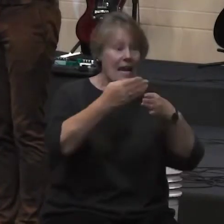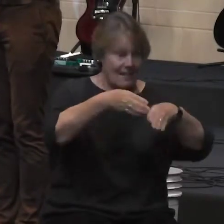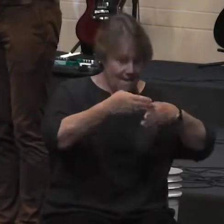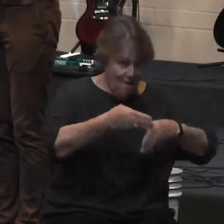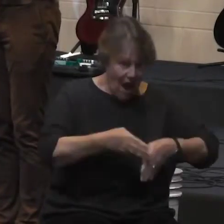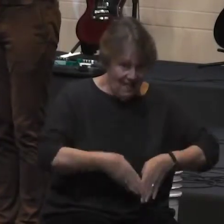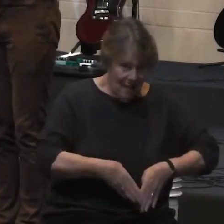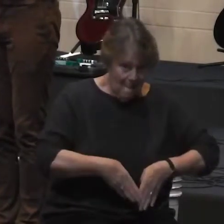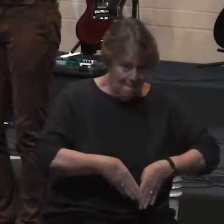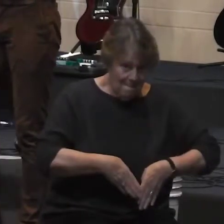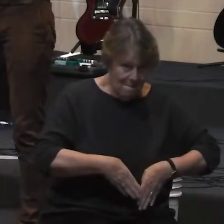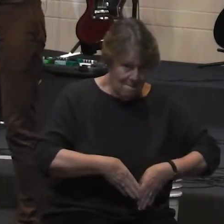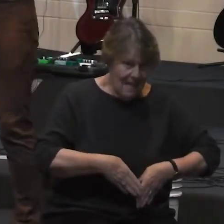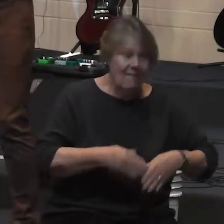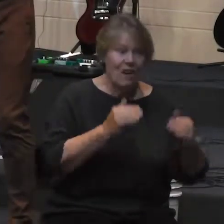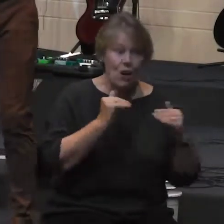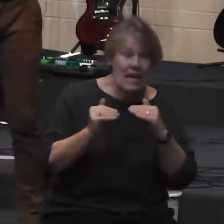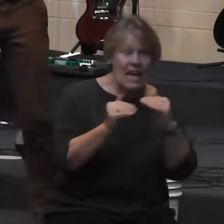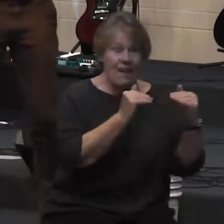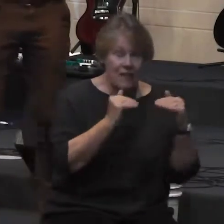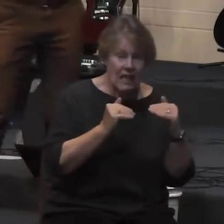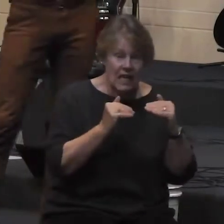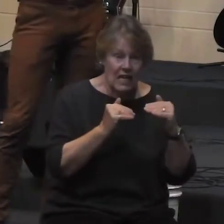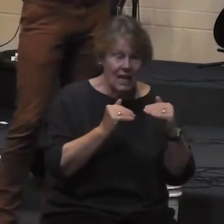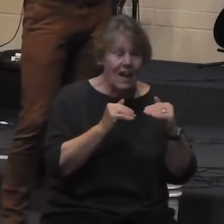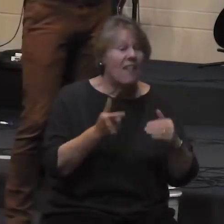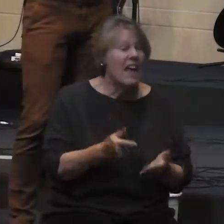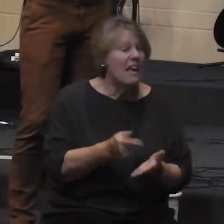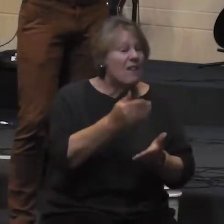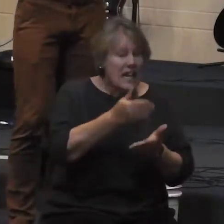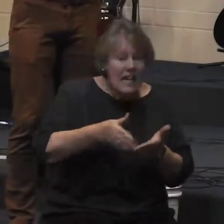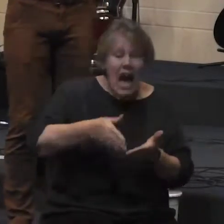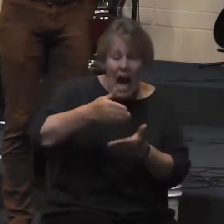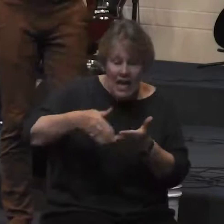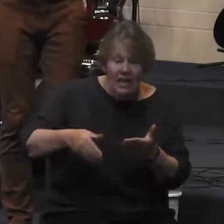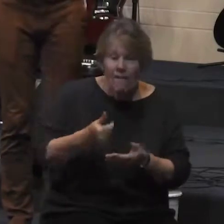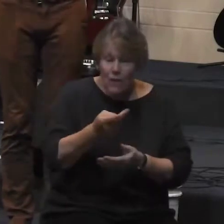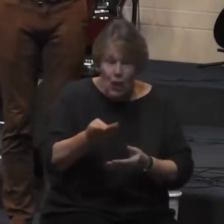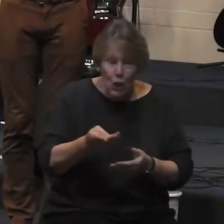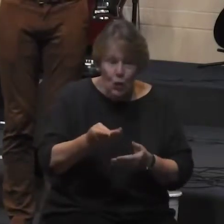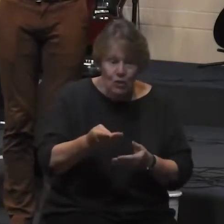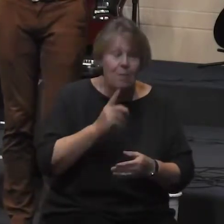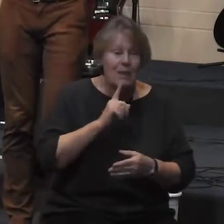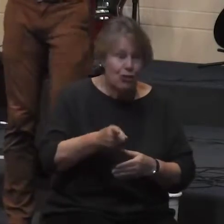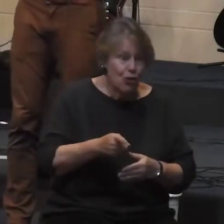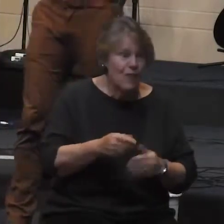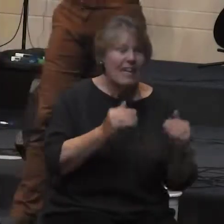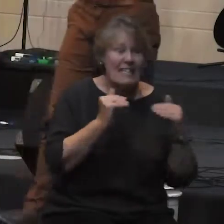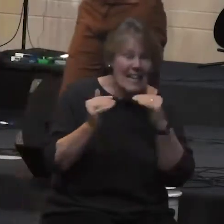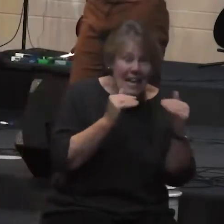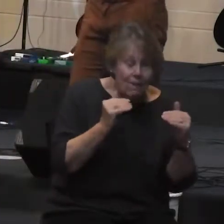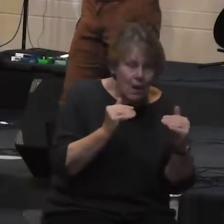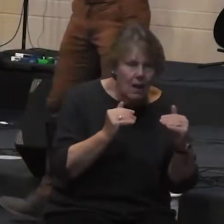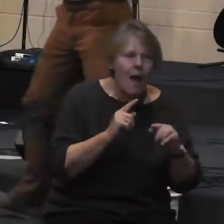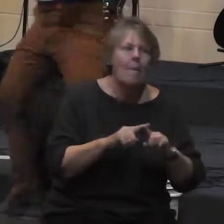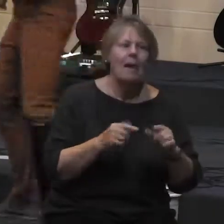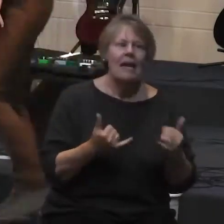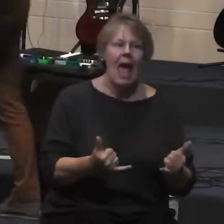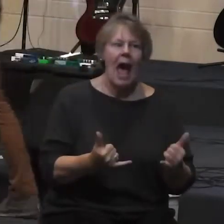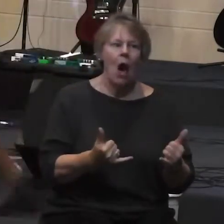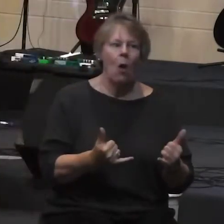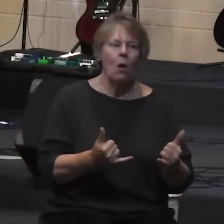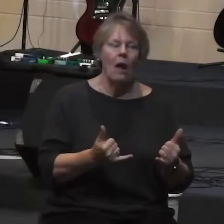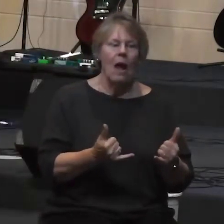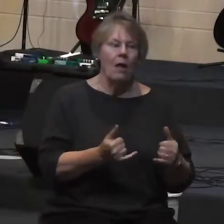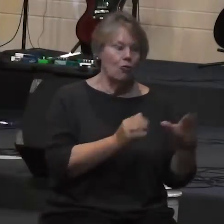even cutting a couple to ensure fair parts to all kids but then the kids get divided kind of into two camps camp